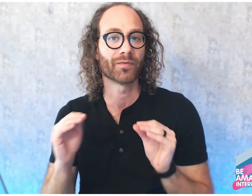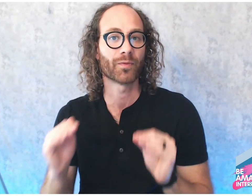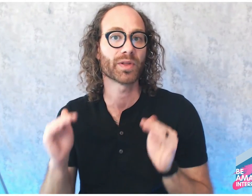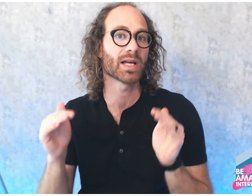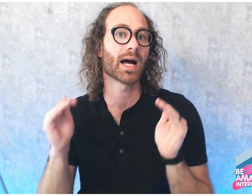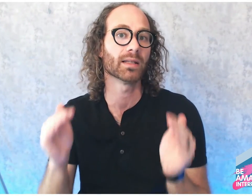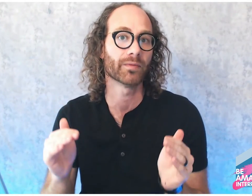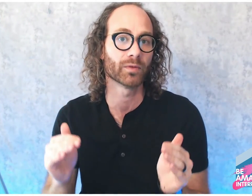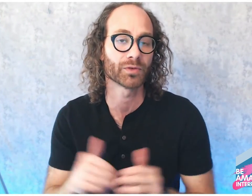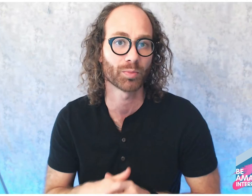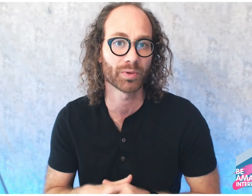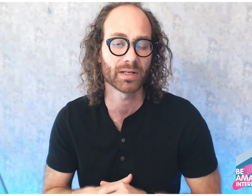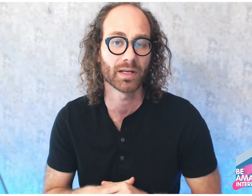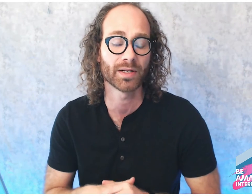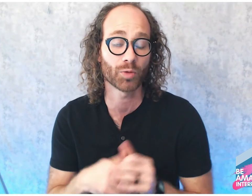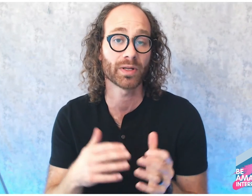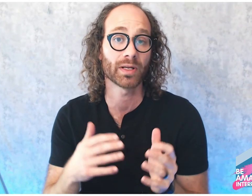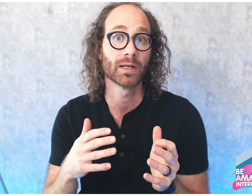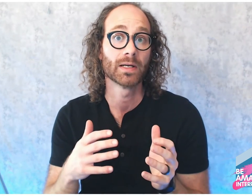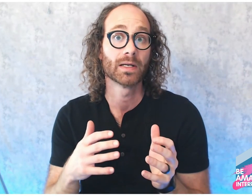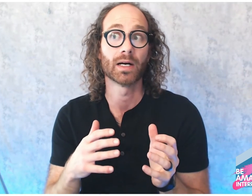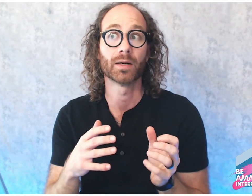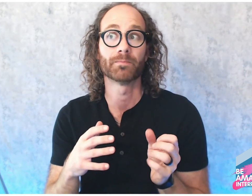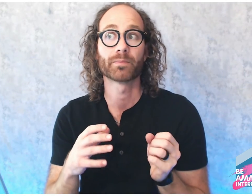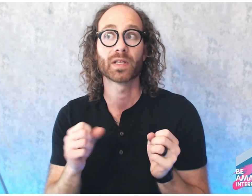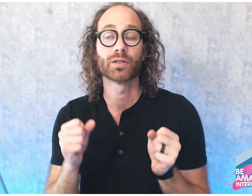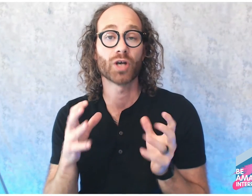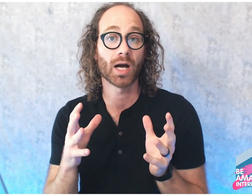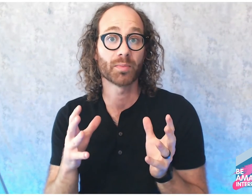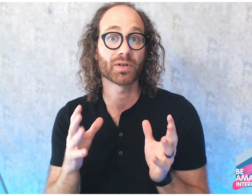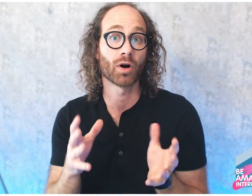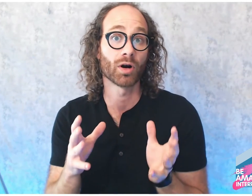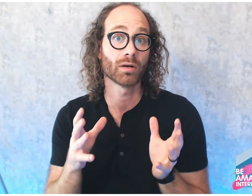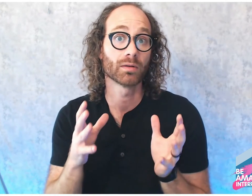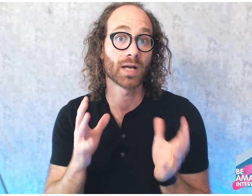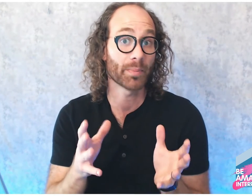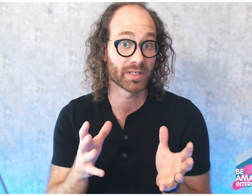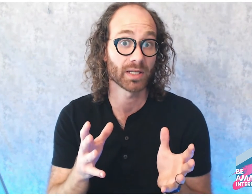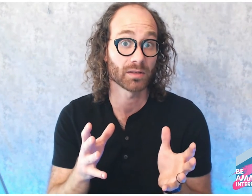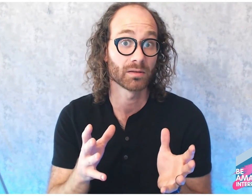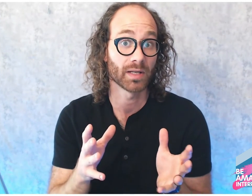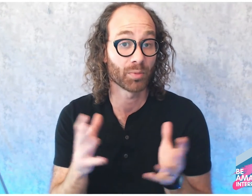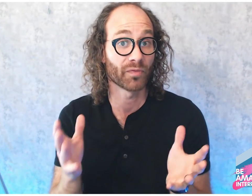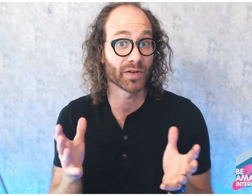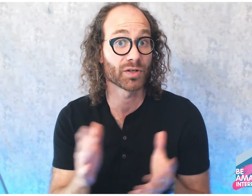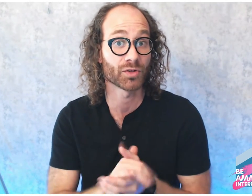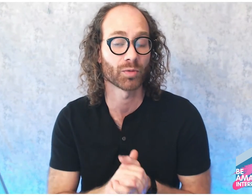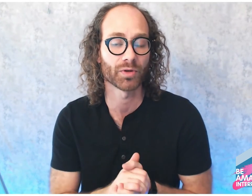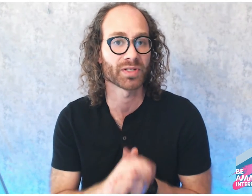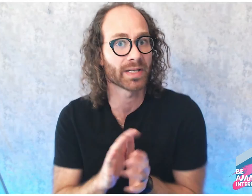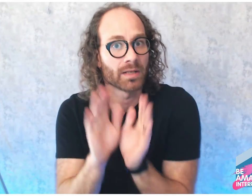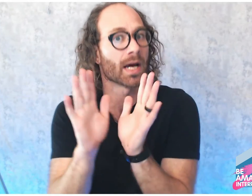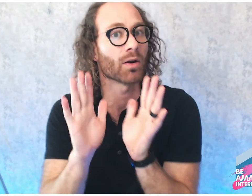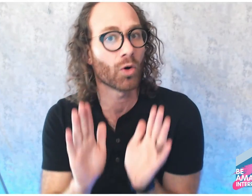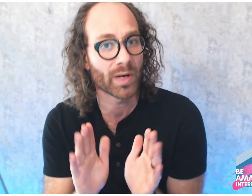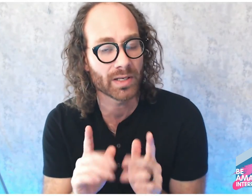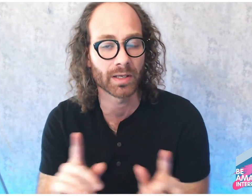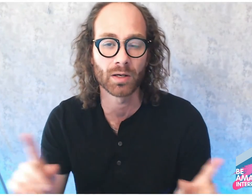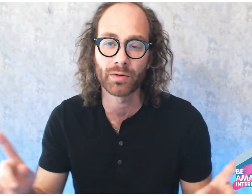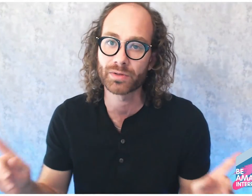these high-level interpreting jobs are competent and proficient interpreters. Again, not always. I know there's always